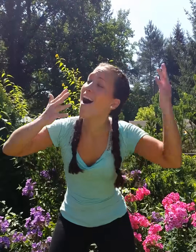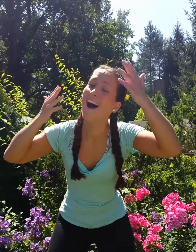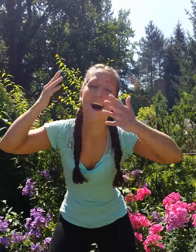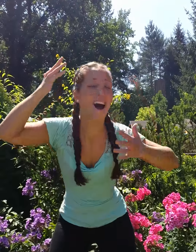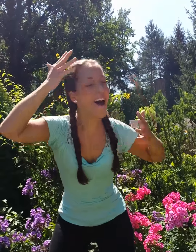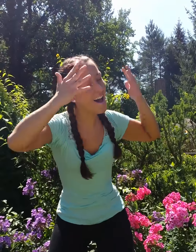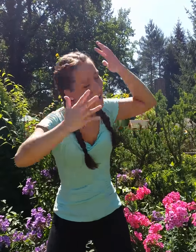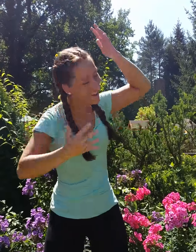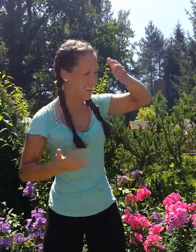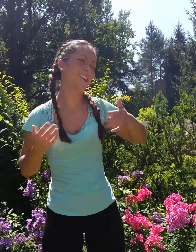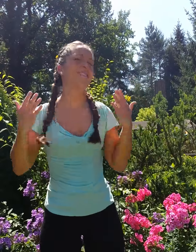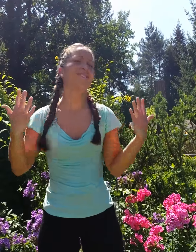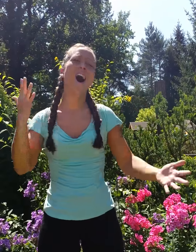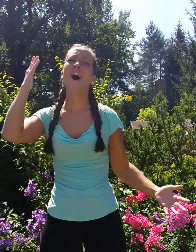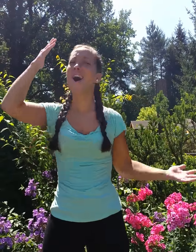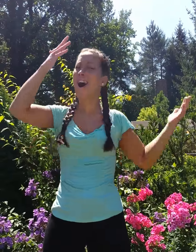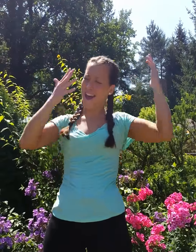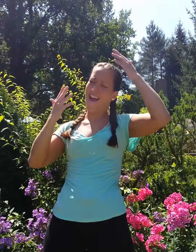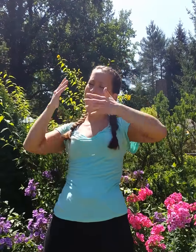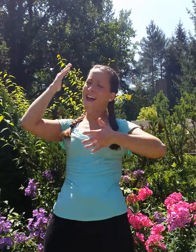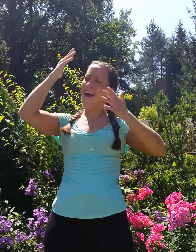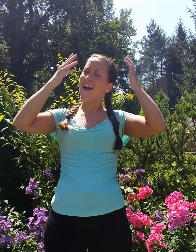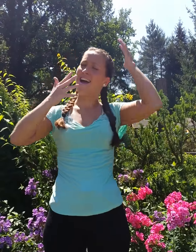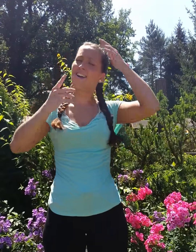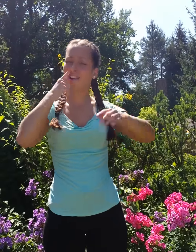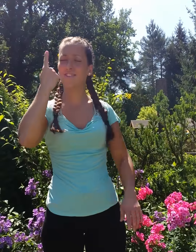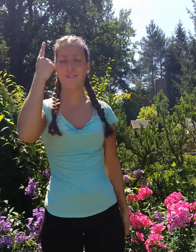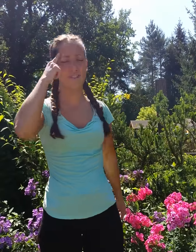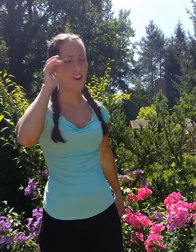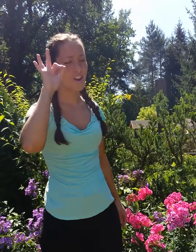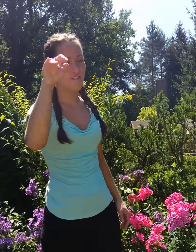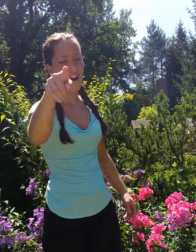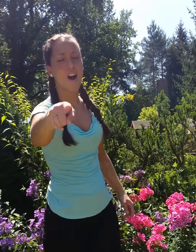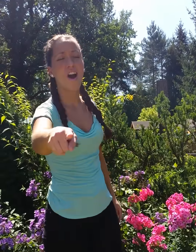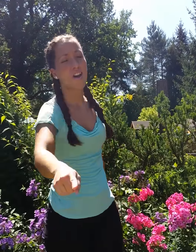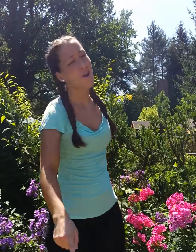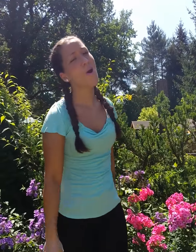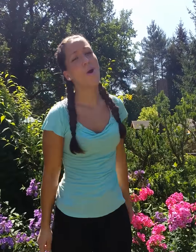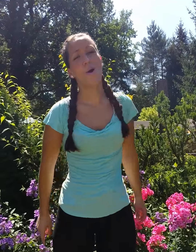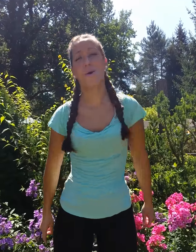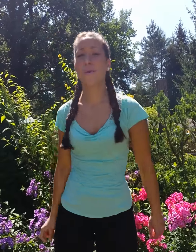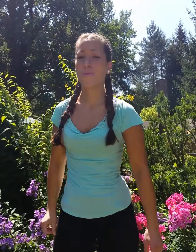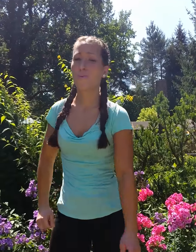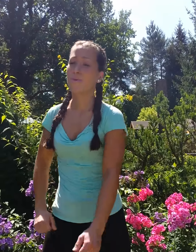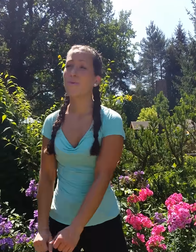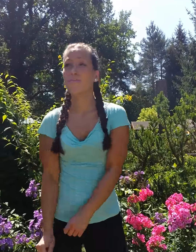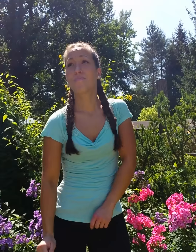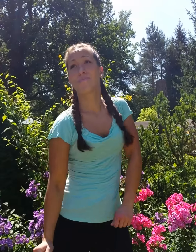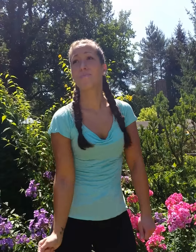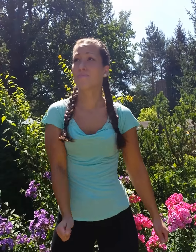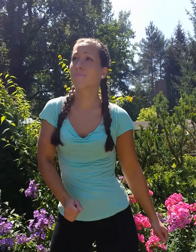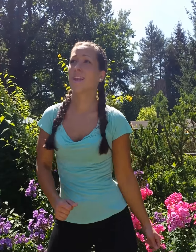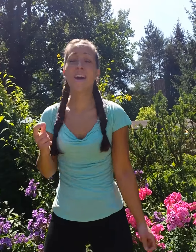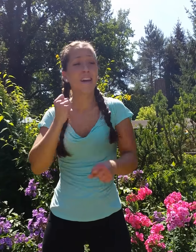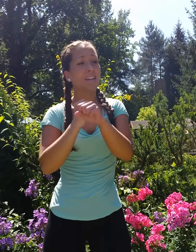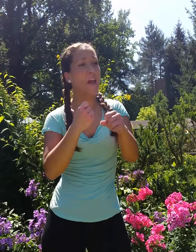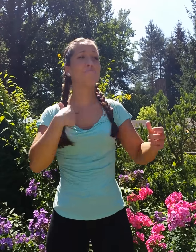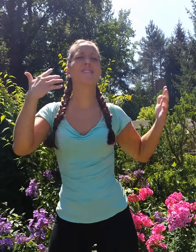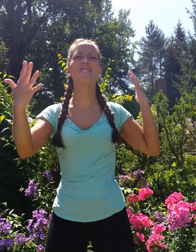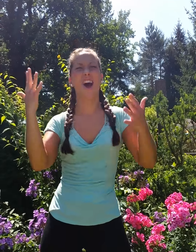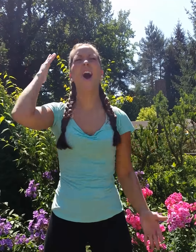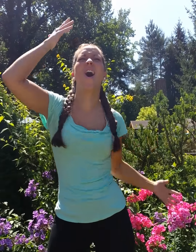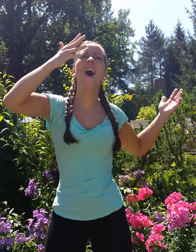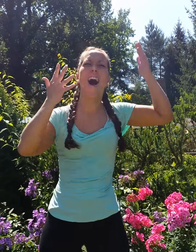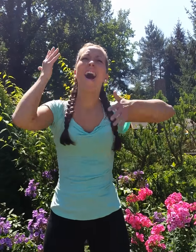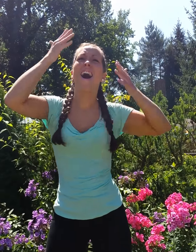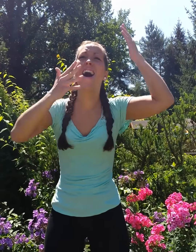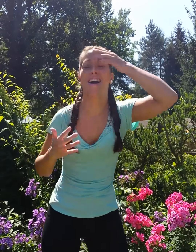high,